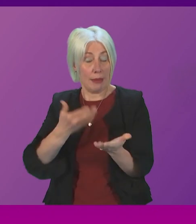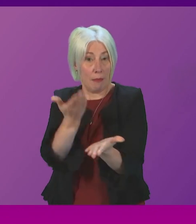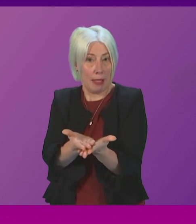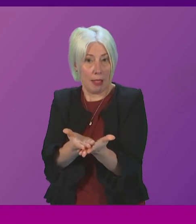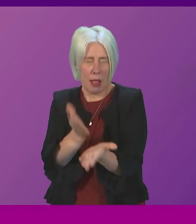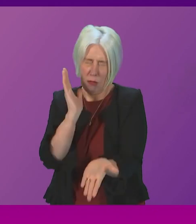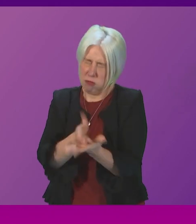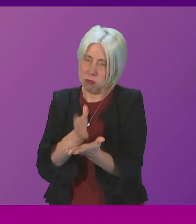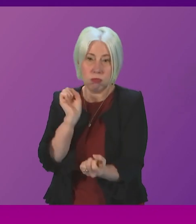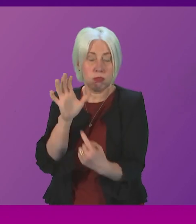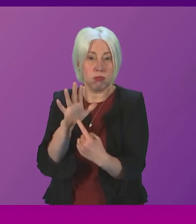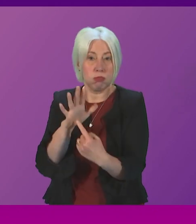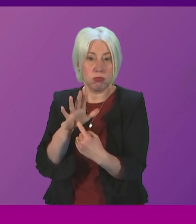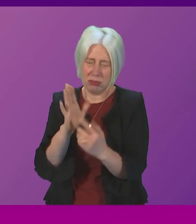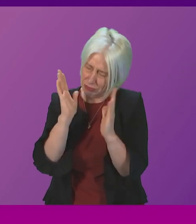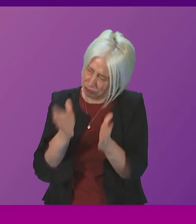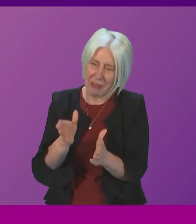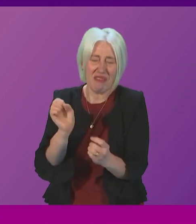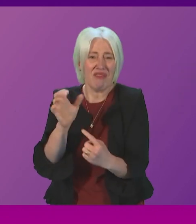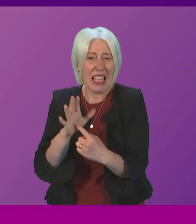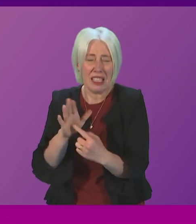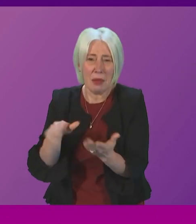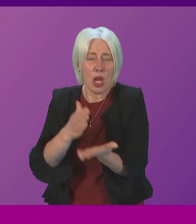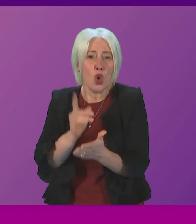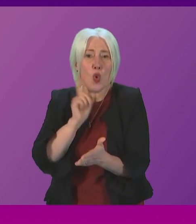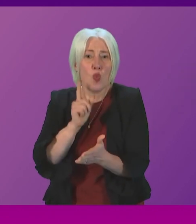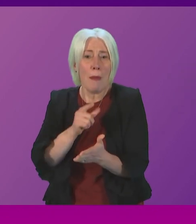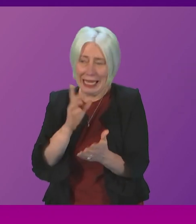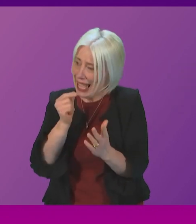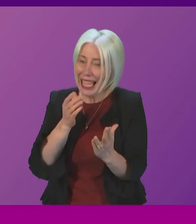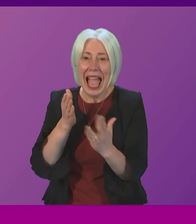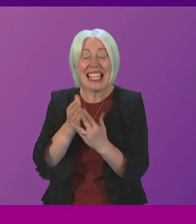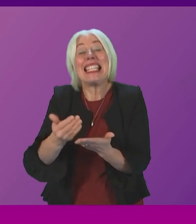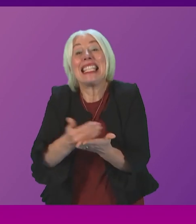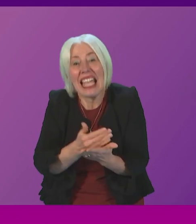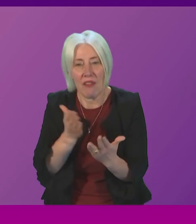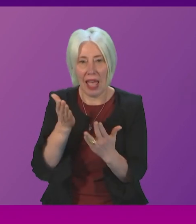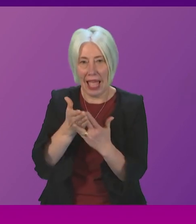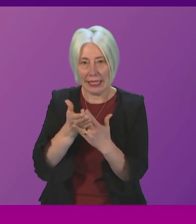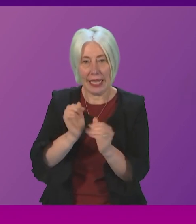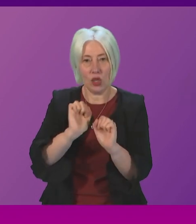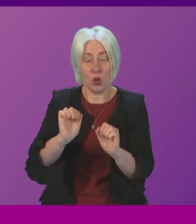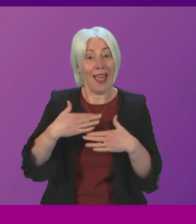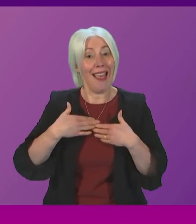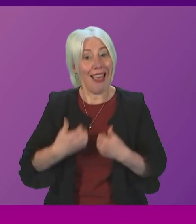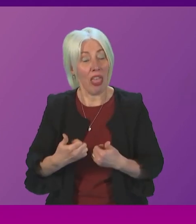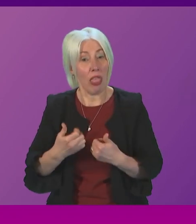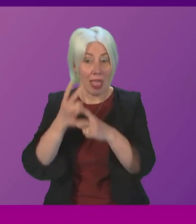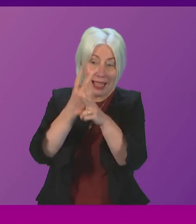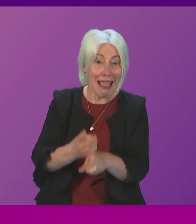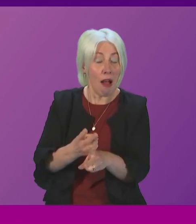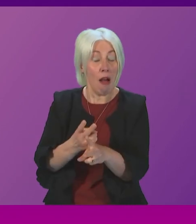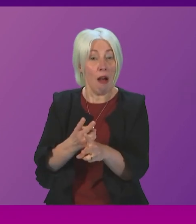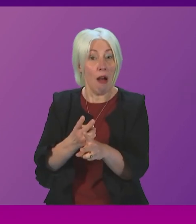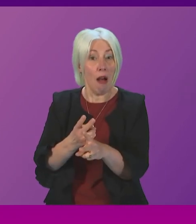incredible importance it is vital to ensure that women get access, safe access to healthcare and I am fully